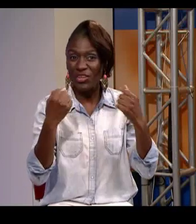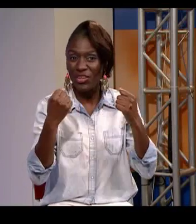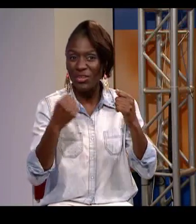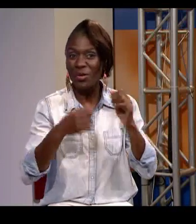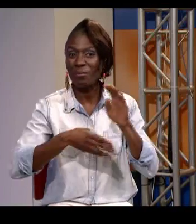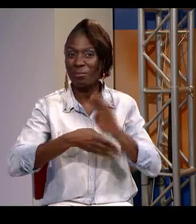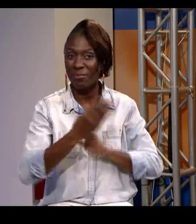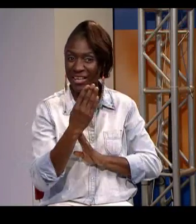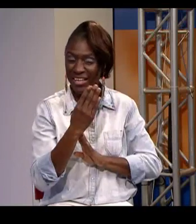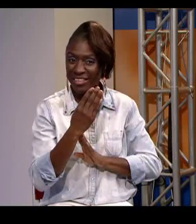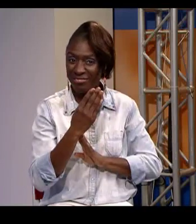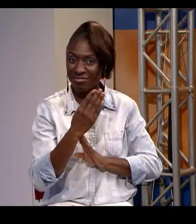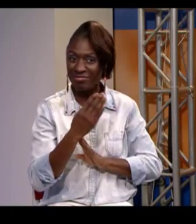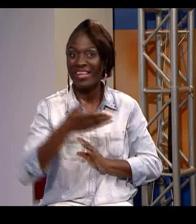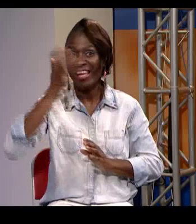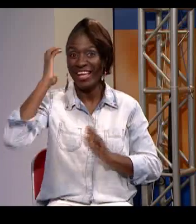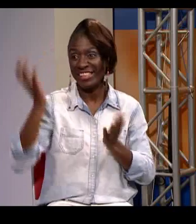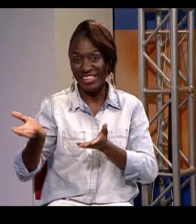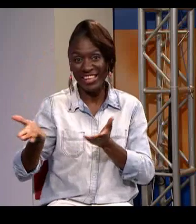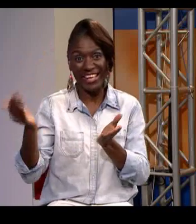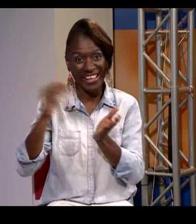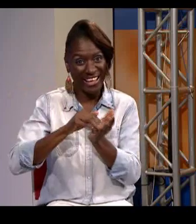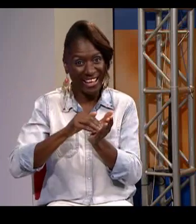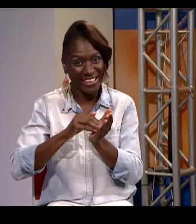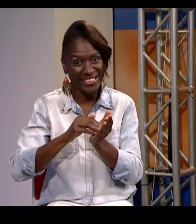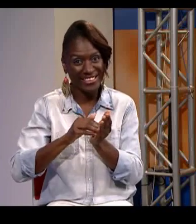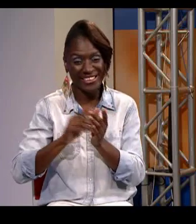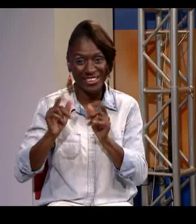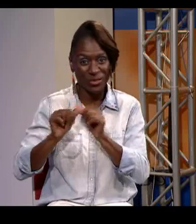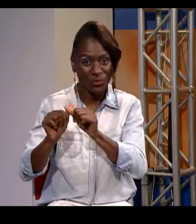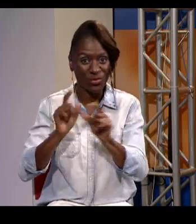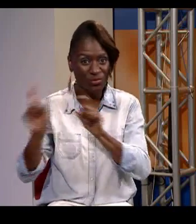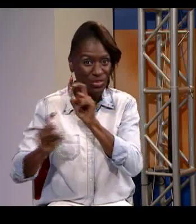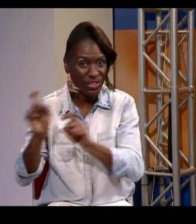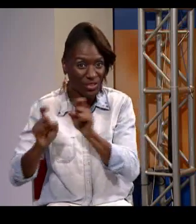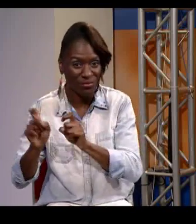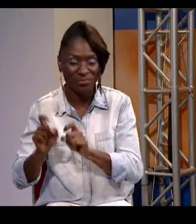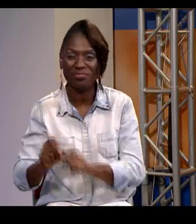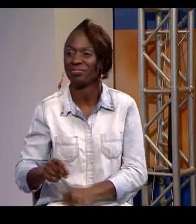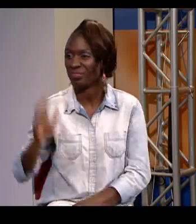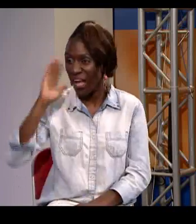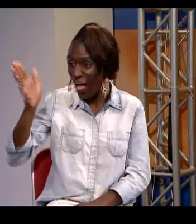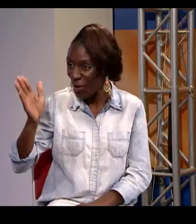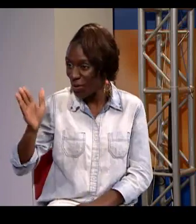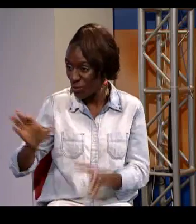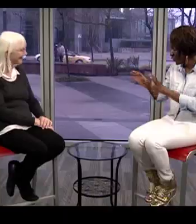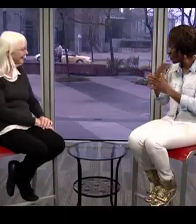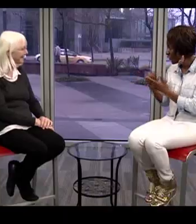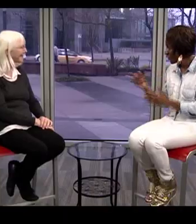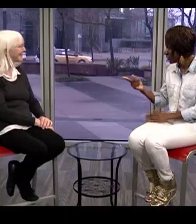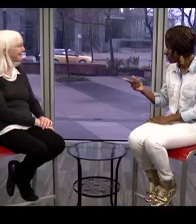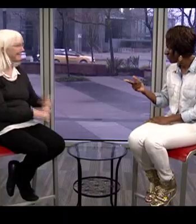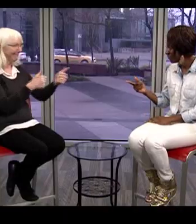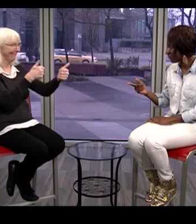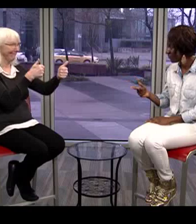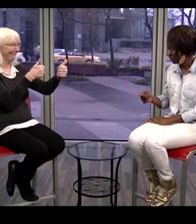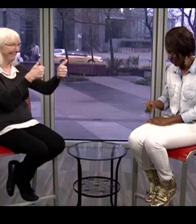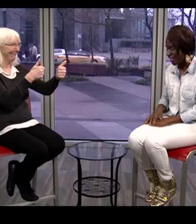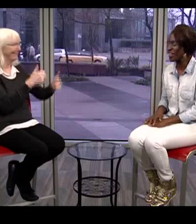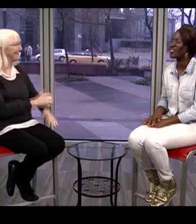Thank you for continuing to watch Courage Backus. We have Janice here again. We're going to continue our interview that we're having. Hi there, doing well? Doing